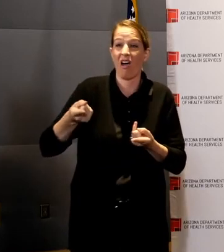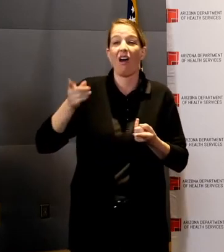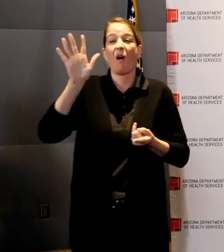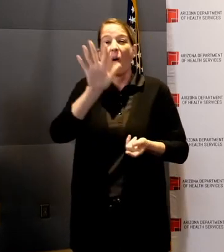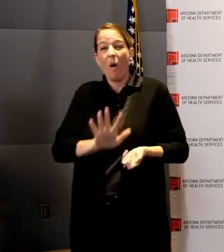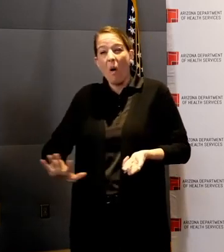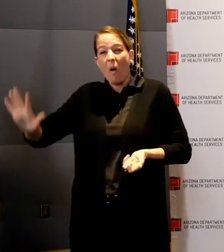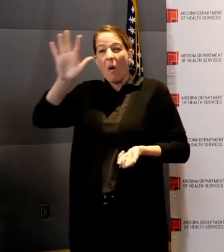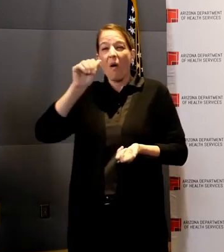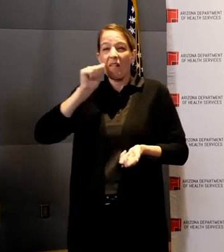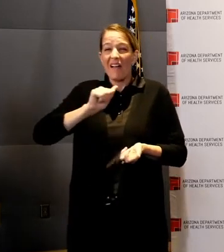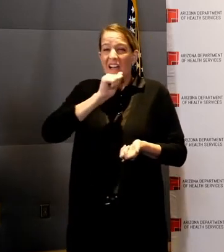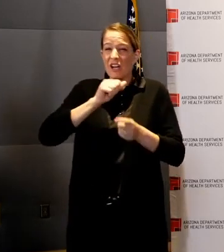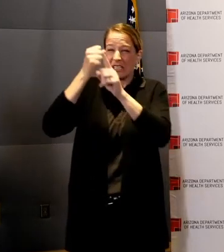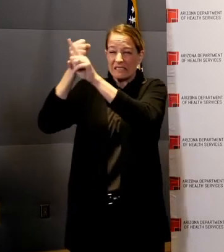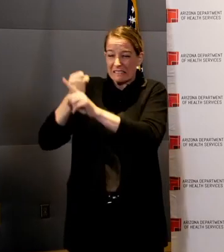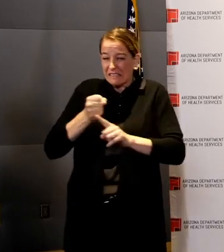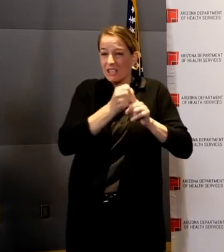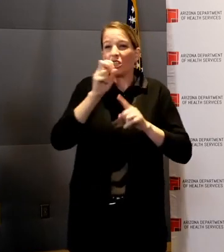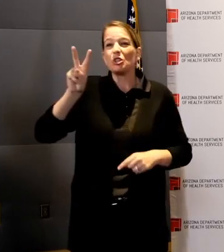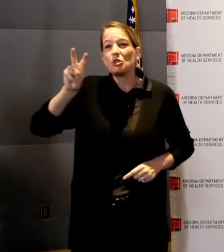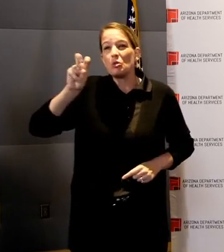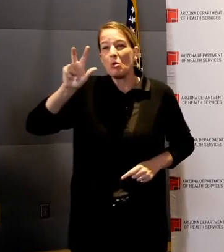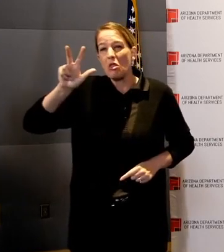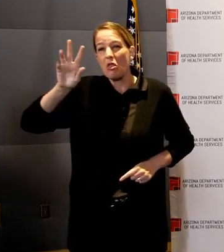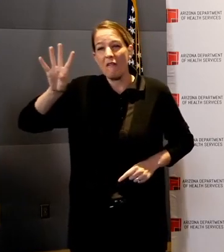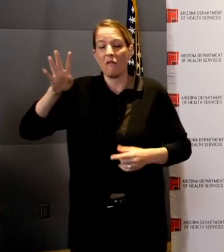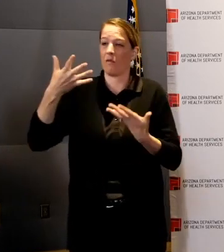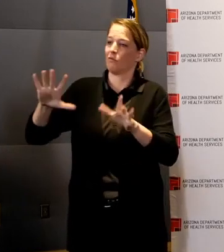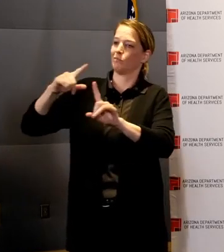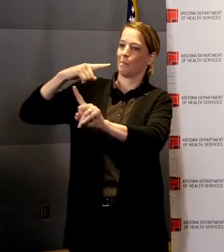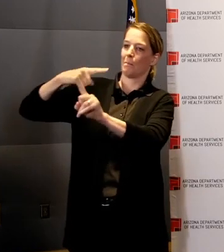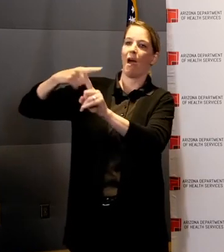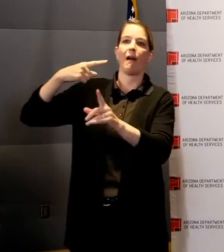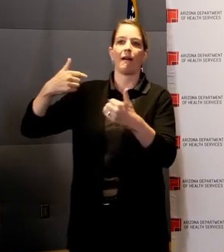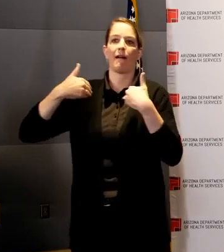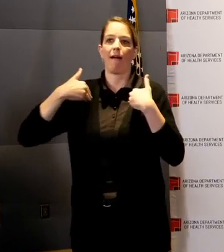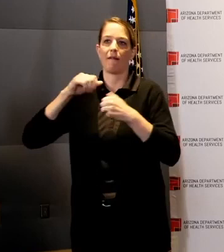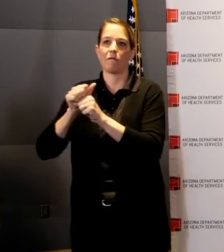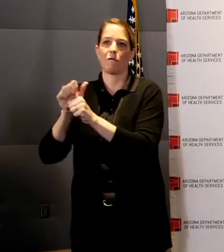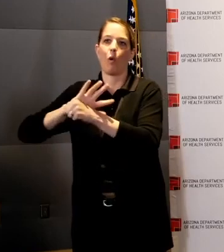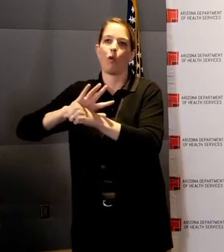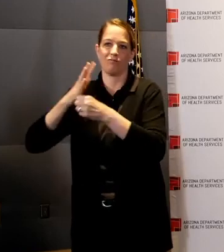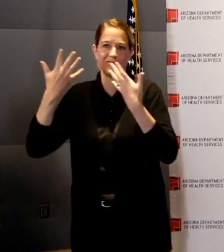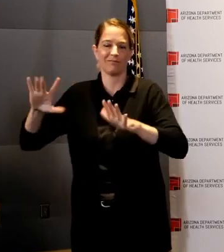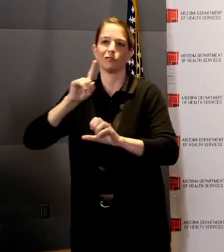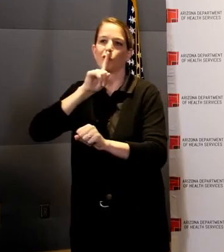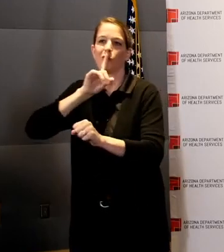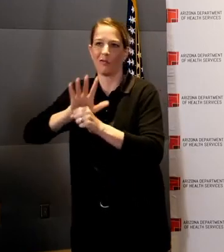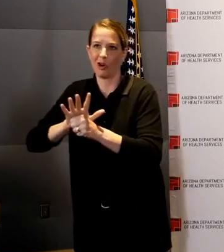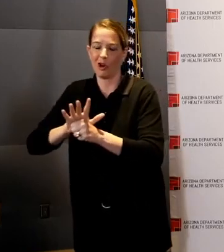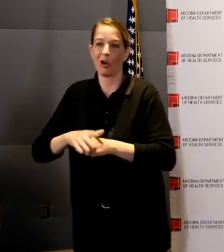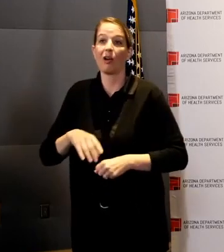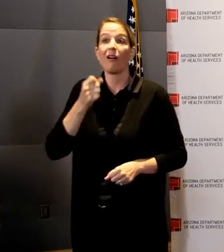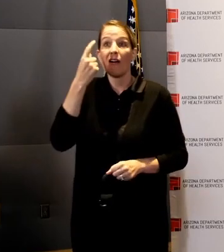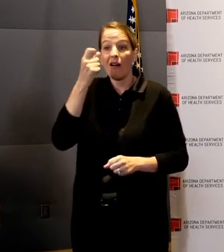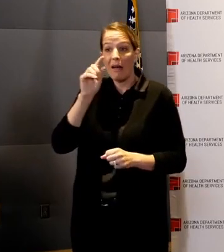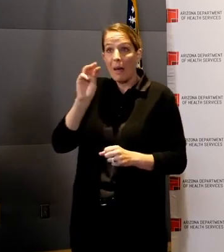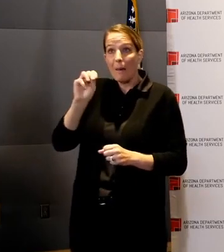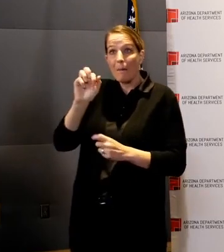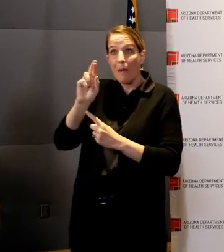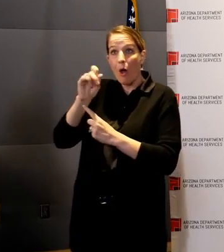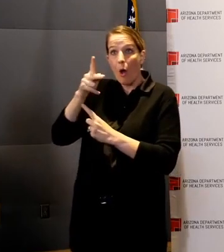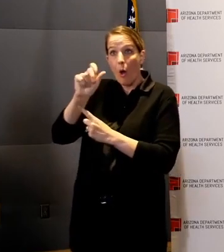234 cases in 11 counties throughout the state. There are 139 cases in Maricopa County,